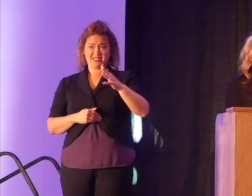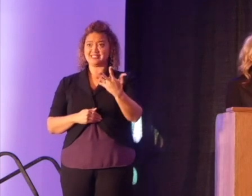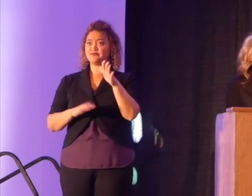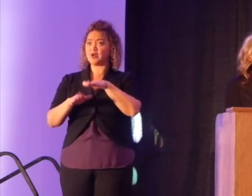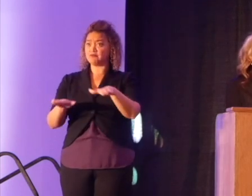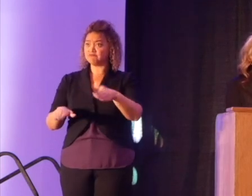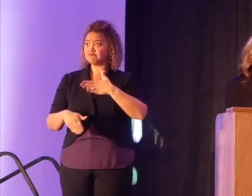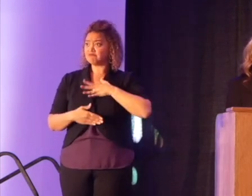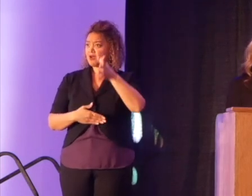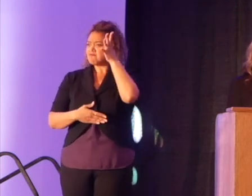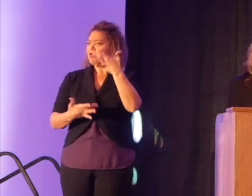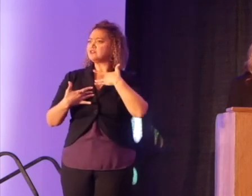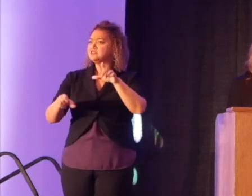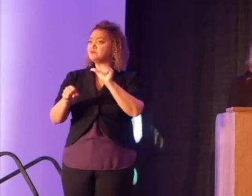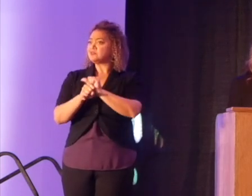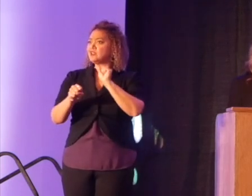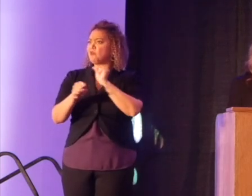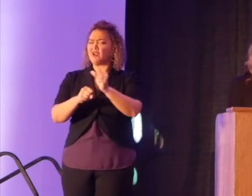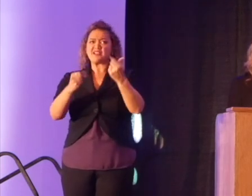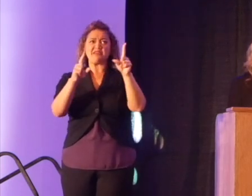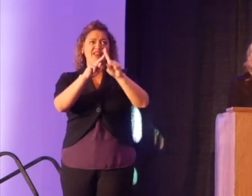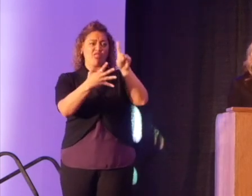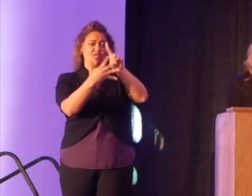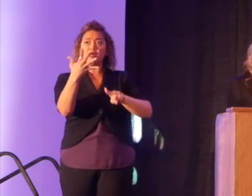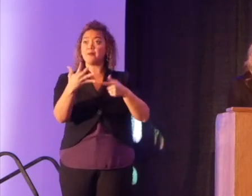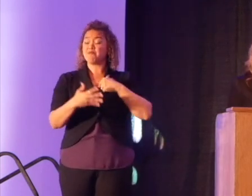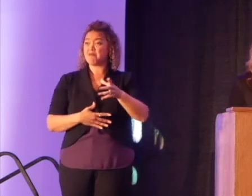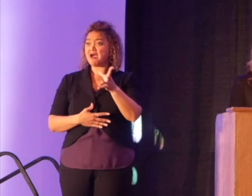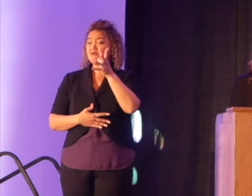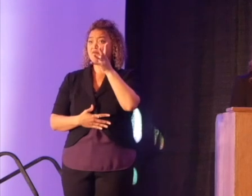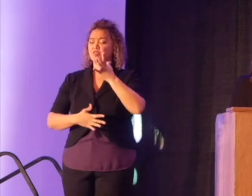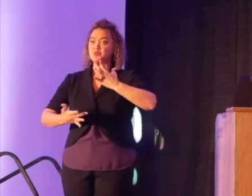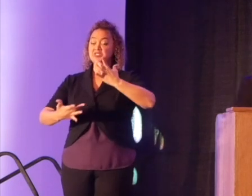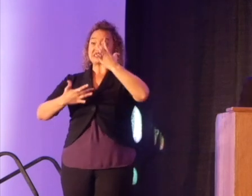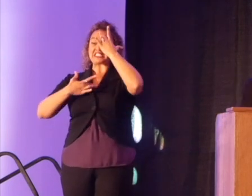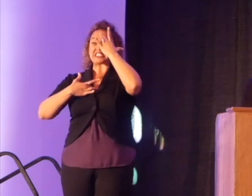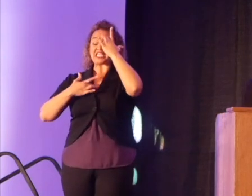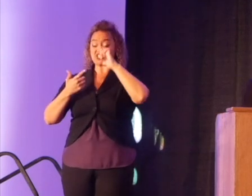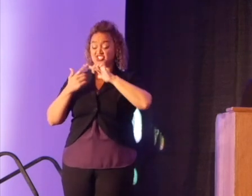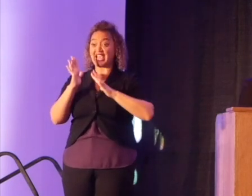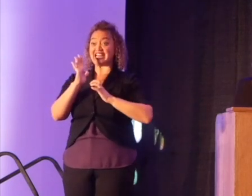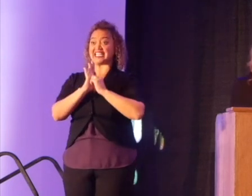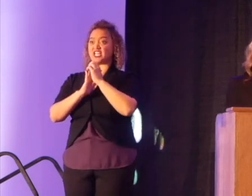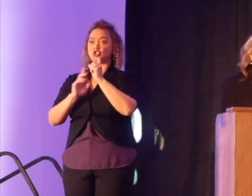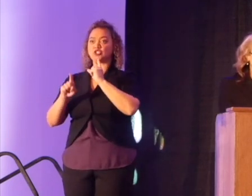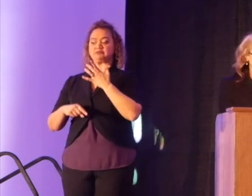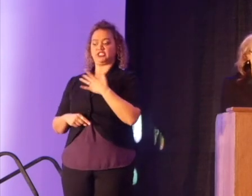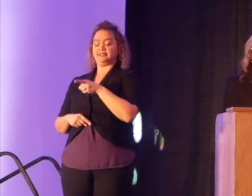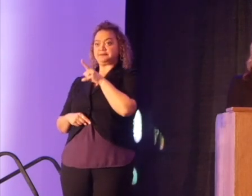worked two or three jobs, and my mother was ill with cancer, a fact she hid from all of us until my freshman year in college.